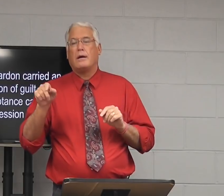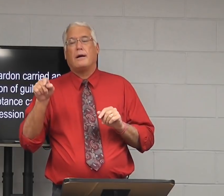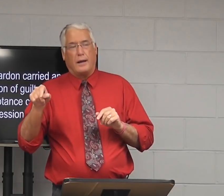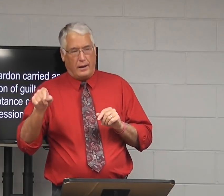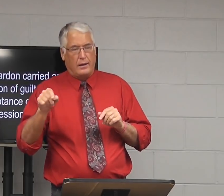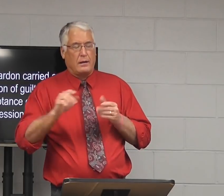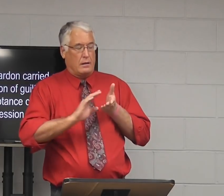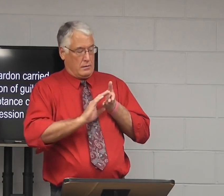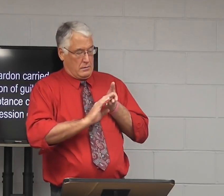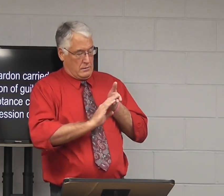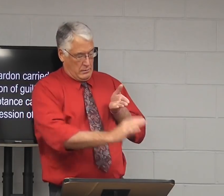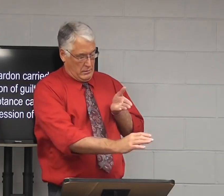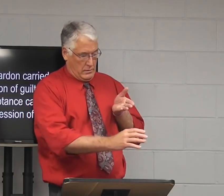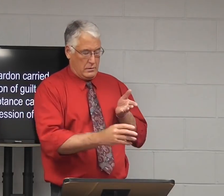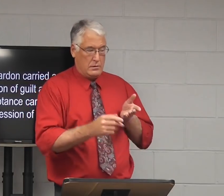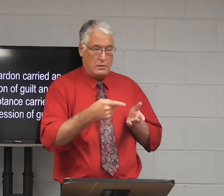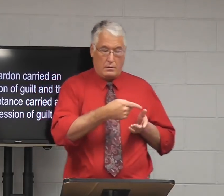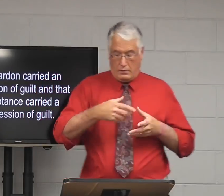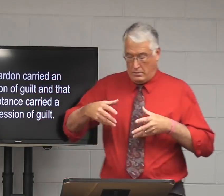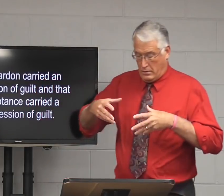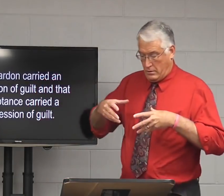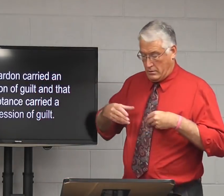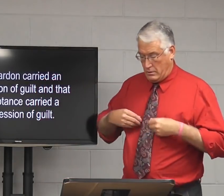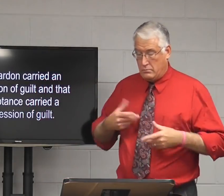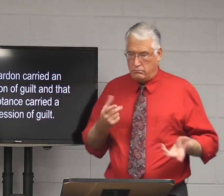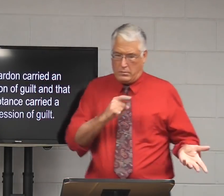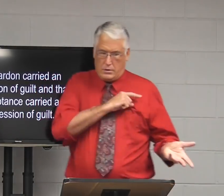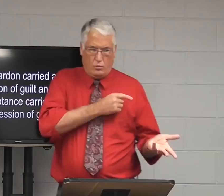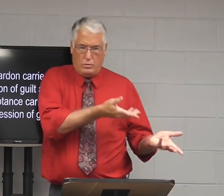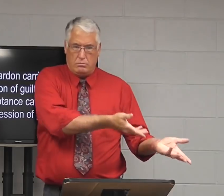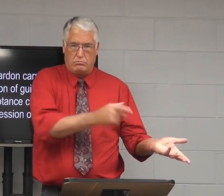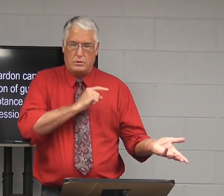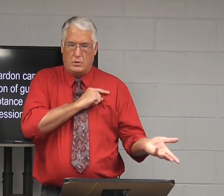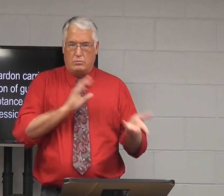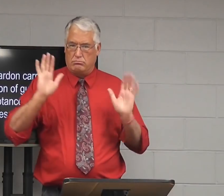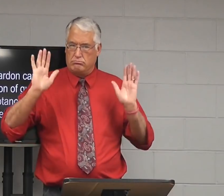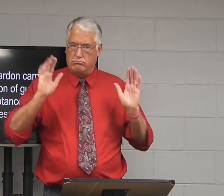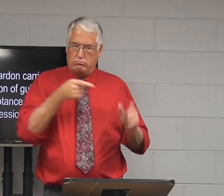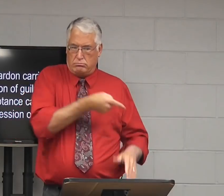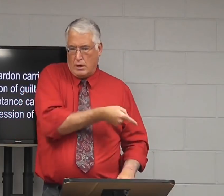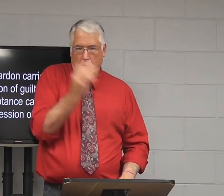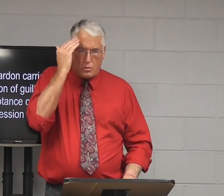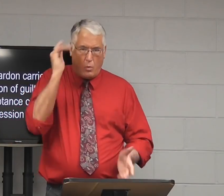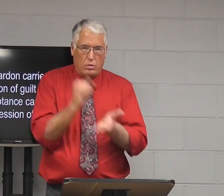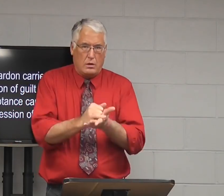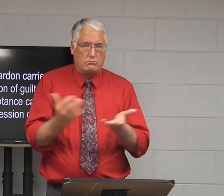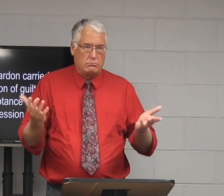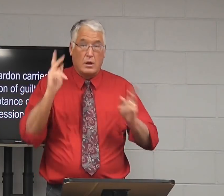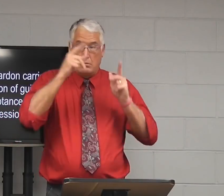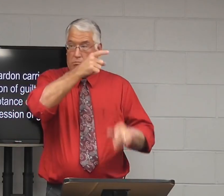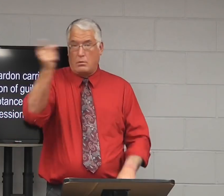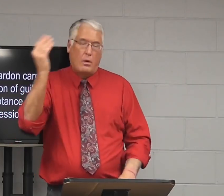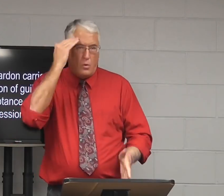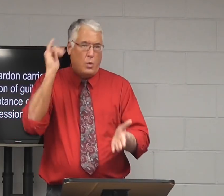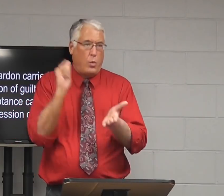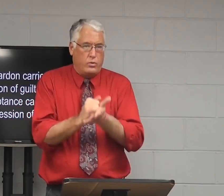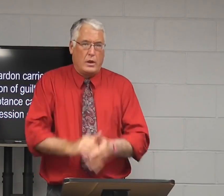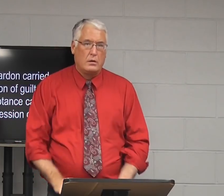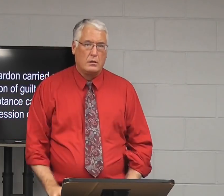have to. Because when he accepted it, it showed that he was guilty. And he knew that he was. And the people